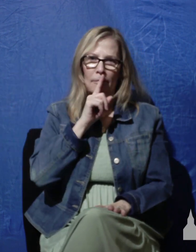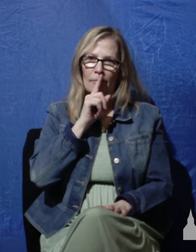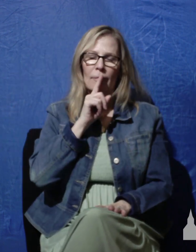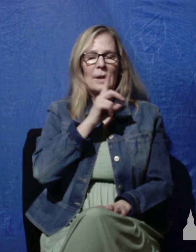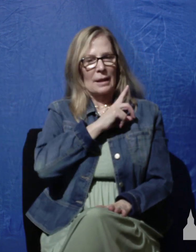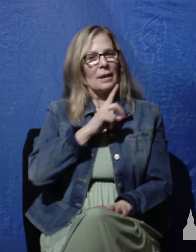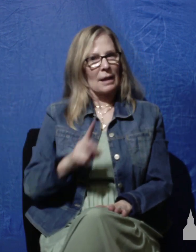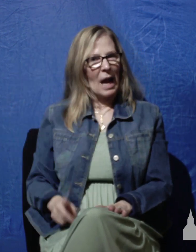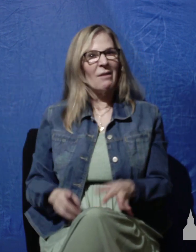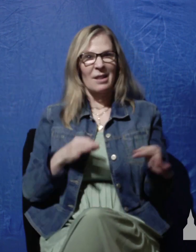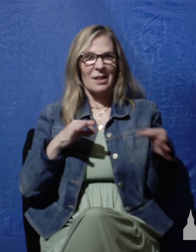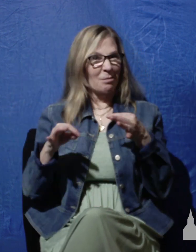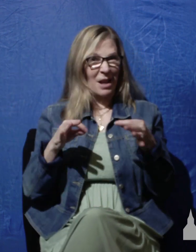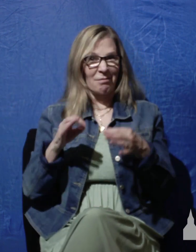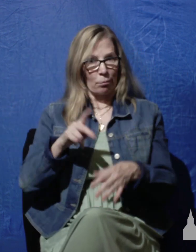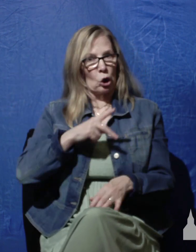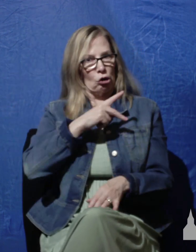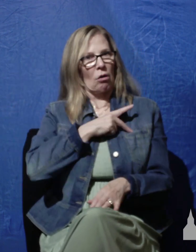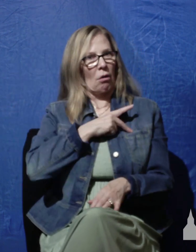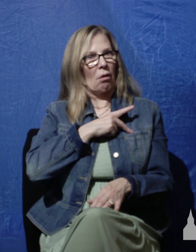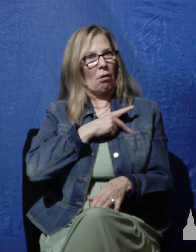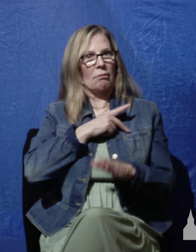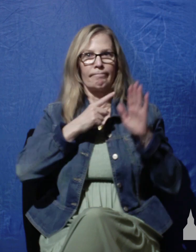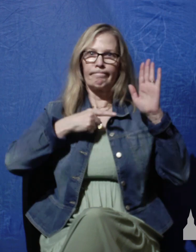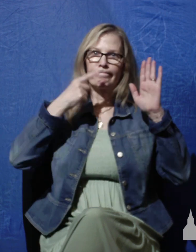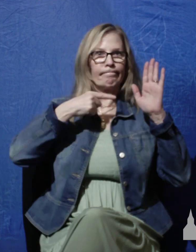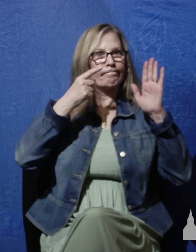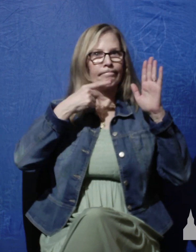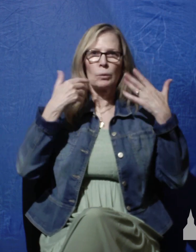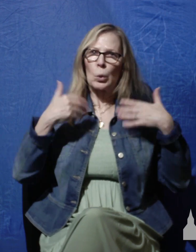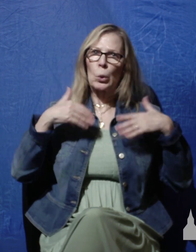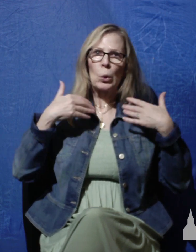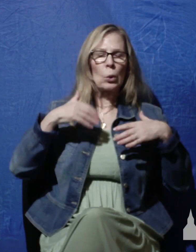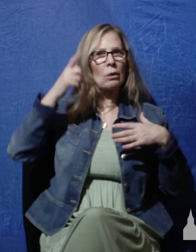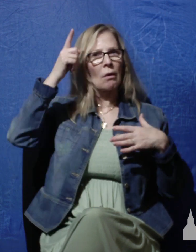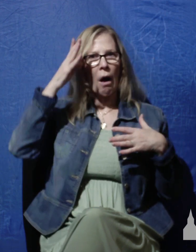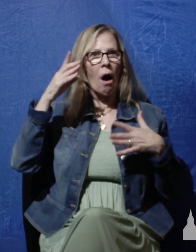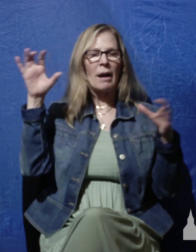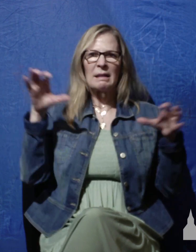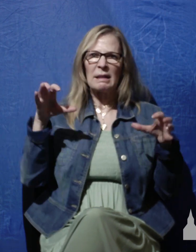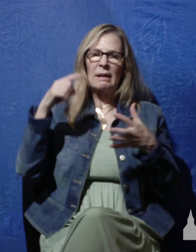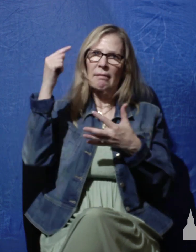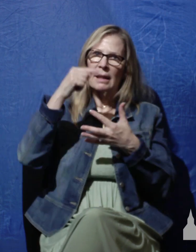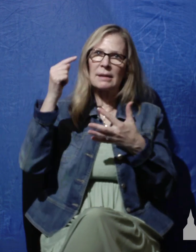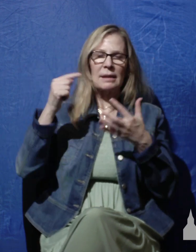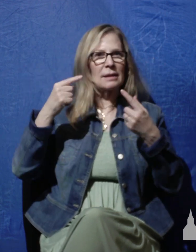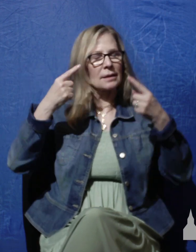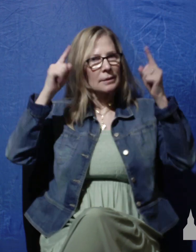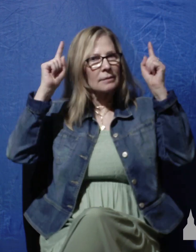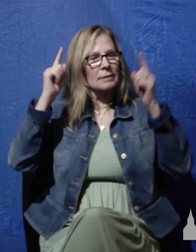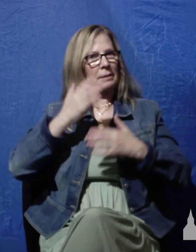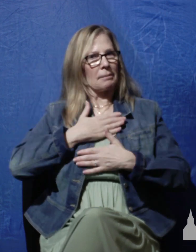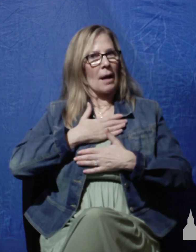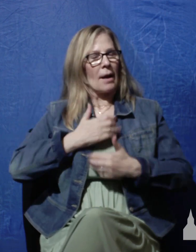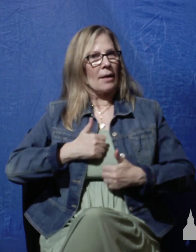giving us a personal testimony of how God has worked in his own